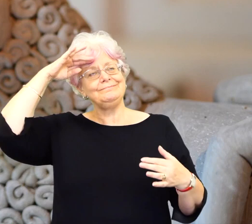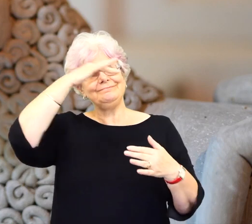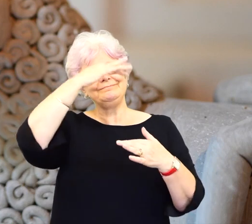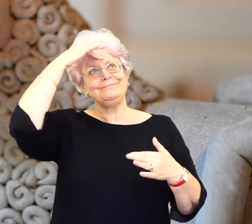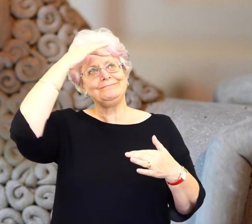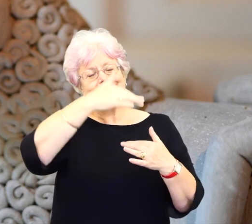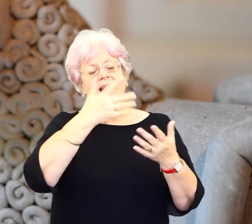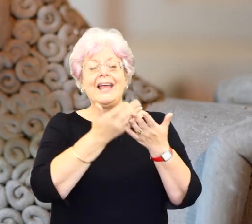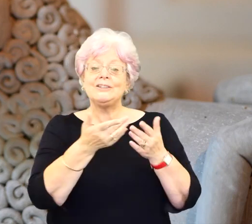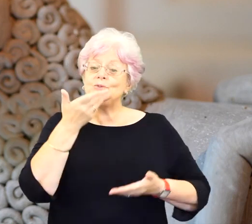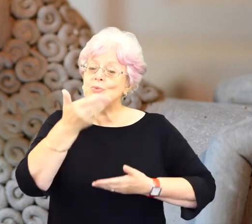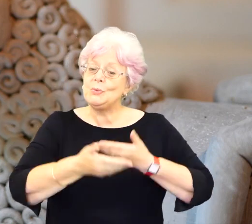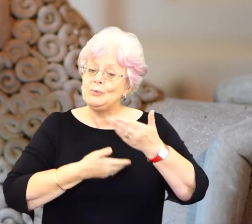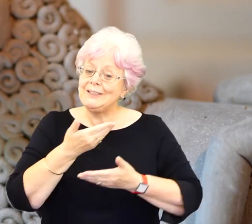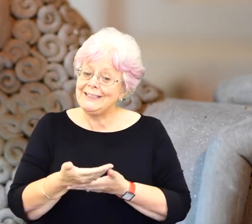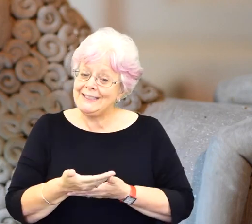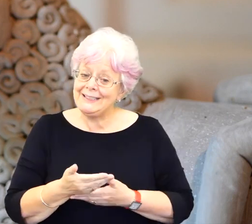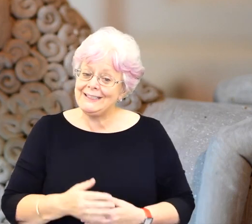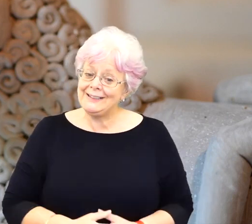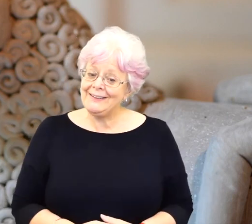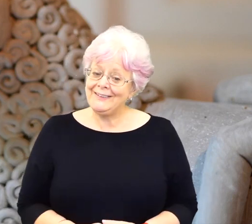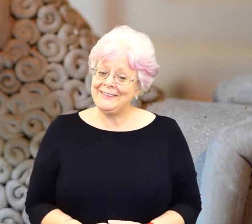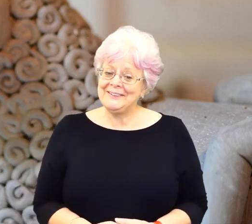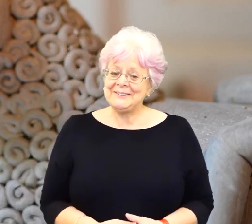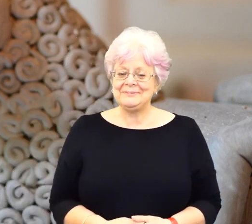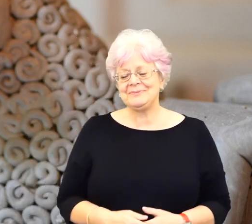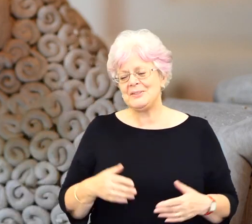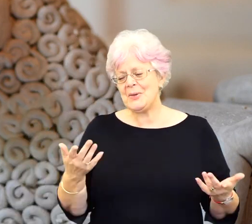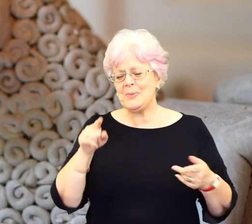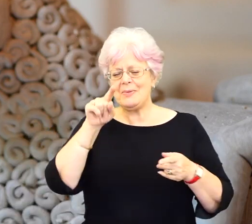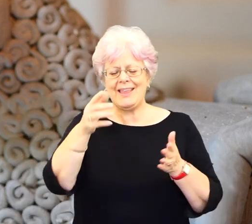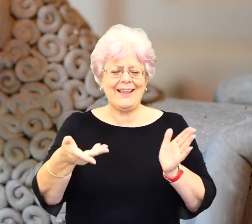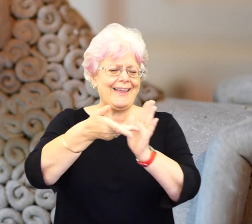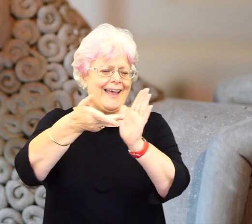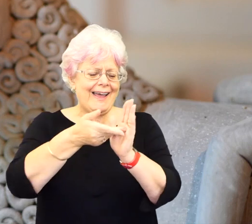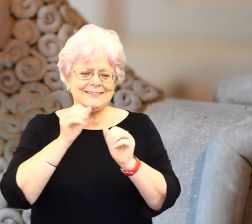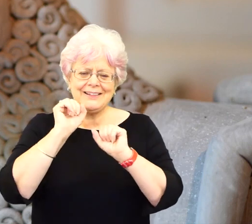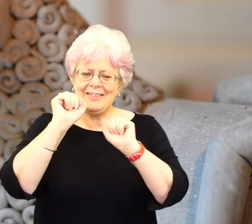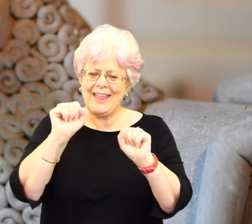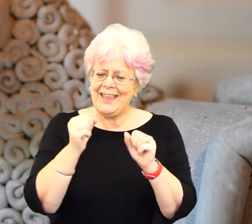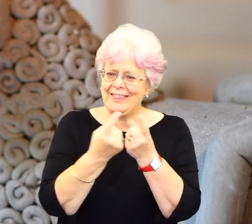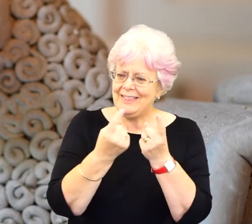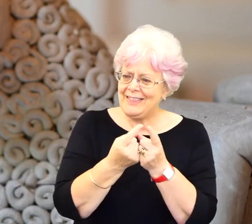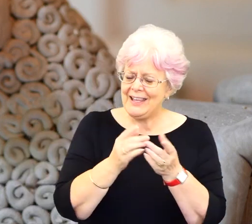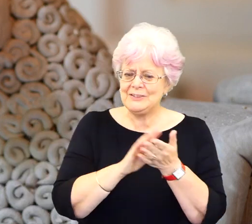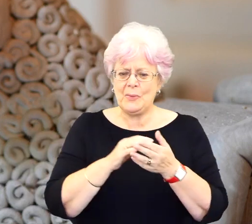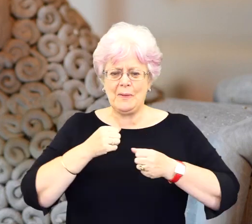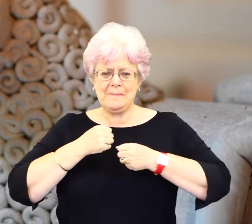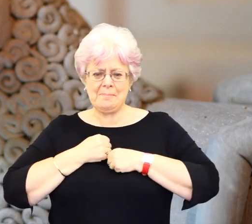a, um, a relationship going on with them, and the piece, and after I've left it, and it's their, it's their story then. It's like me when I was younger,